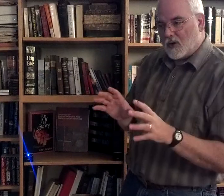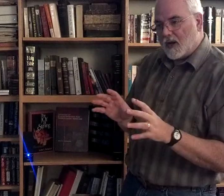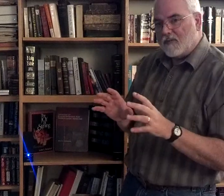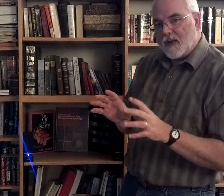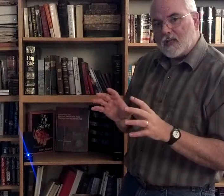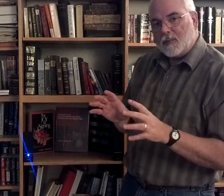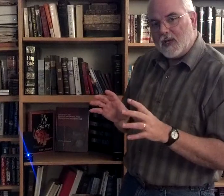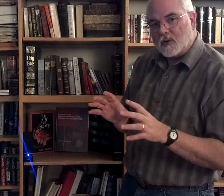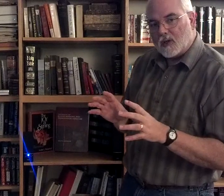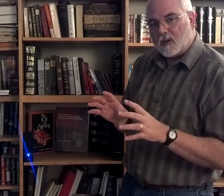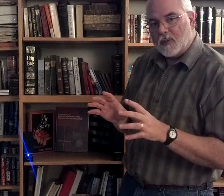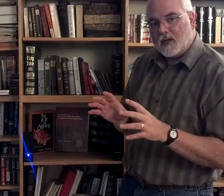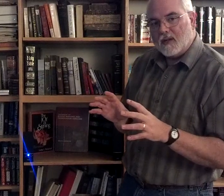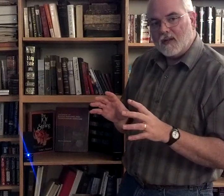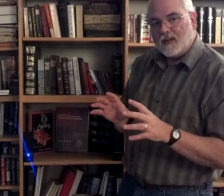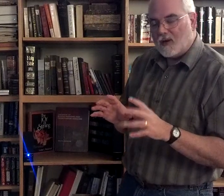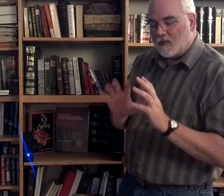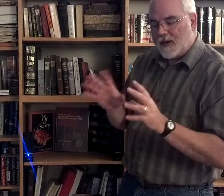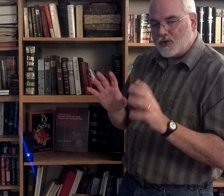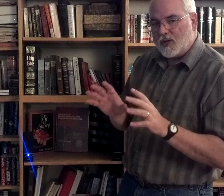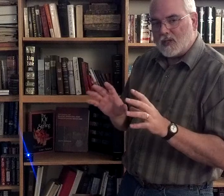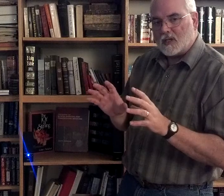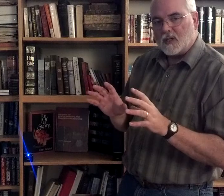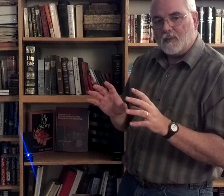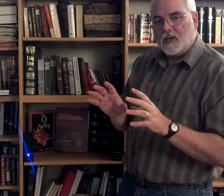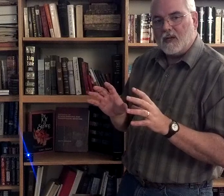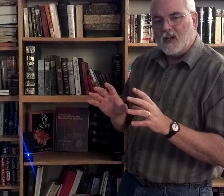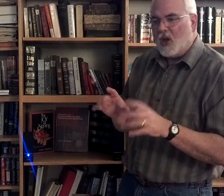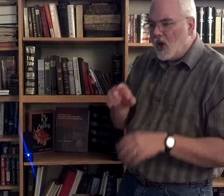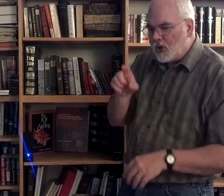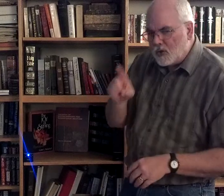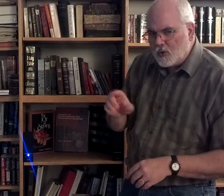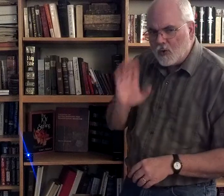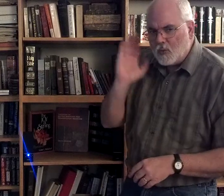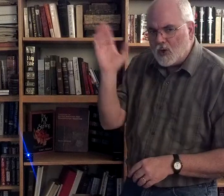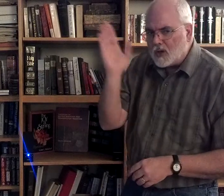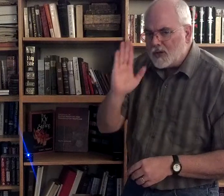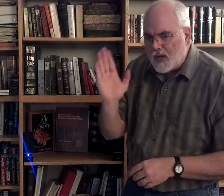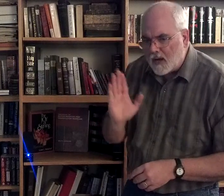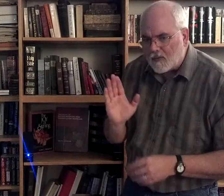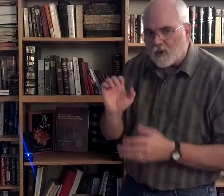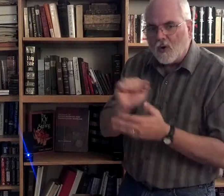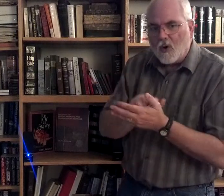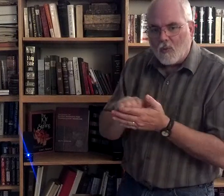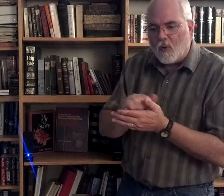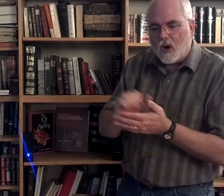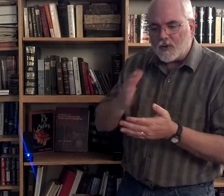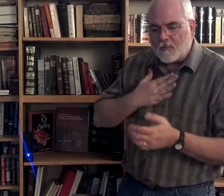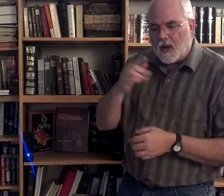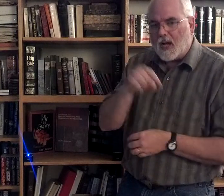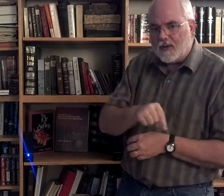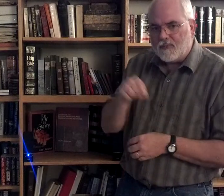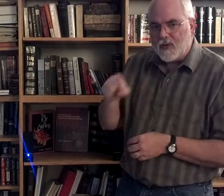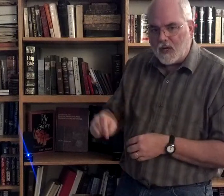and face Peter a little bit. Or, face Jesus a little bit. You will never wash my feet,